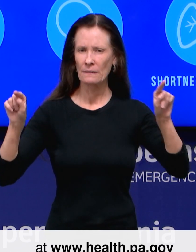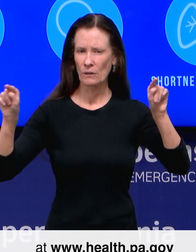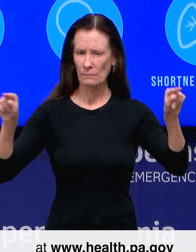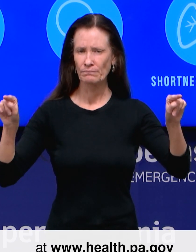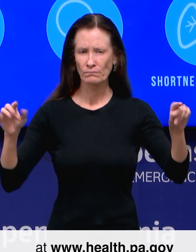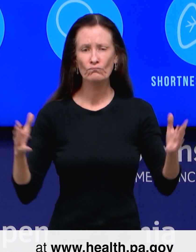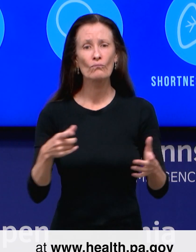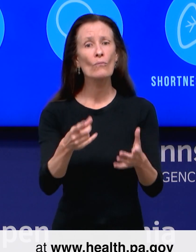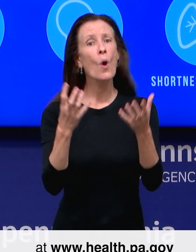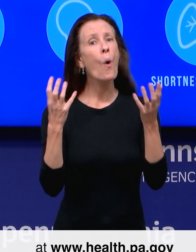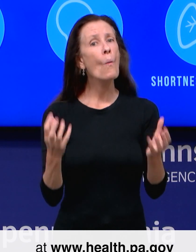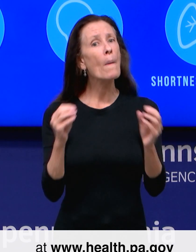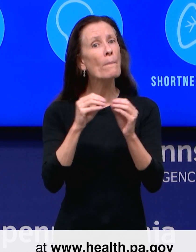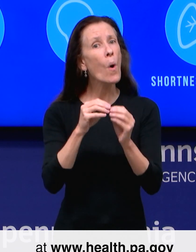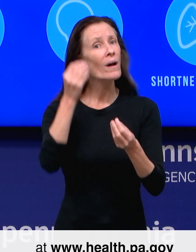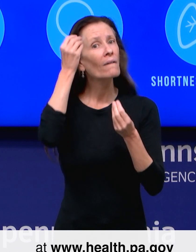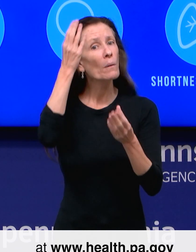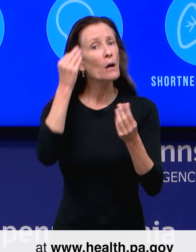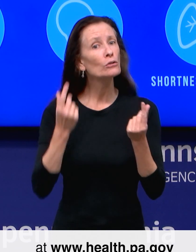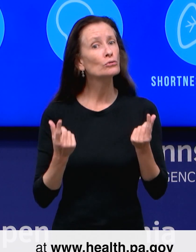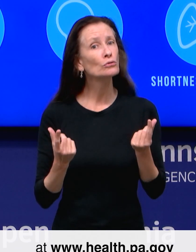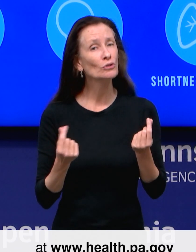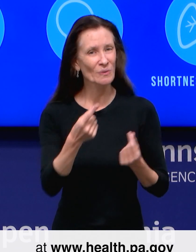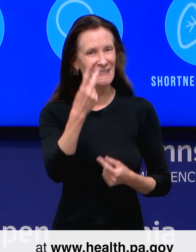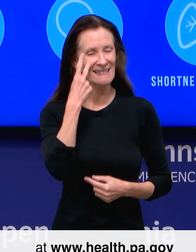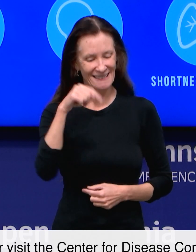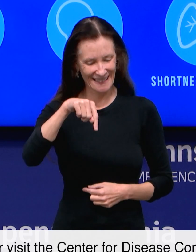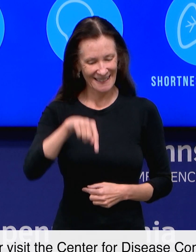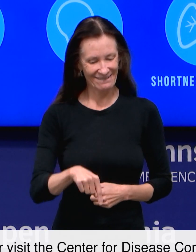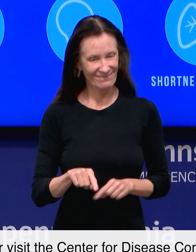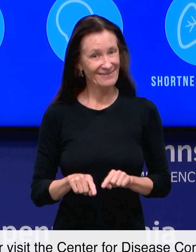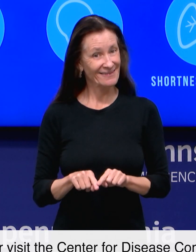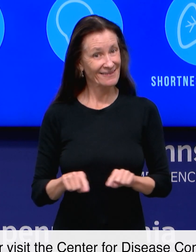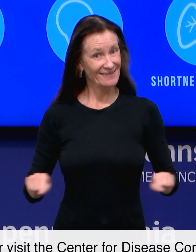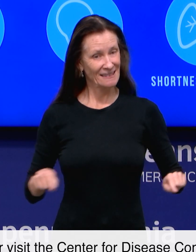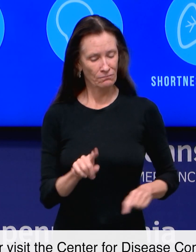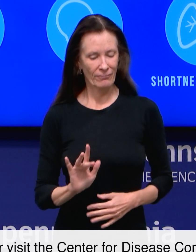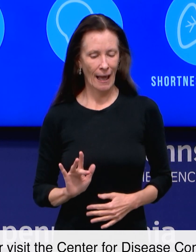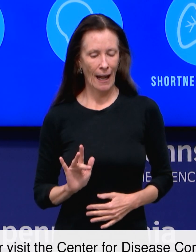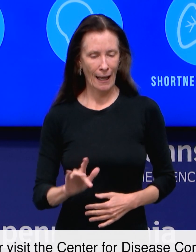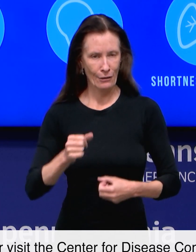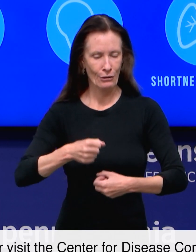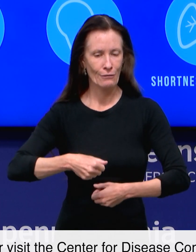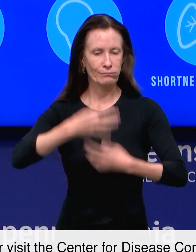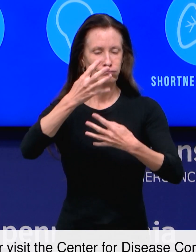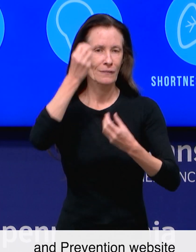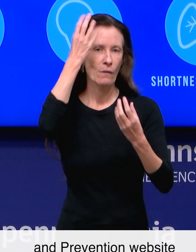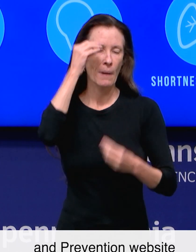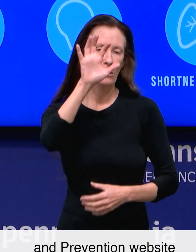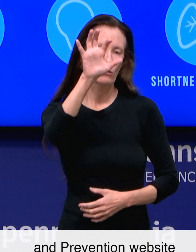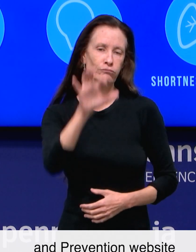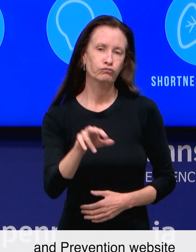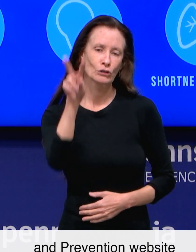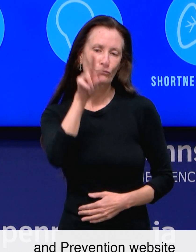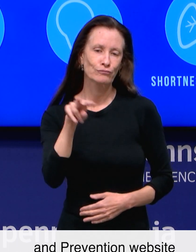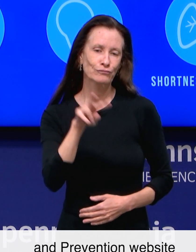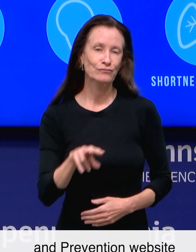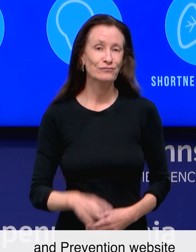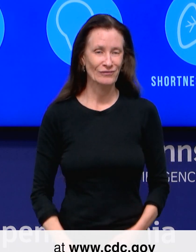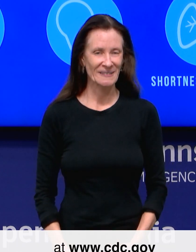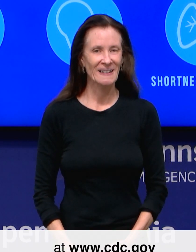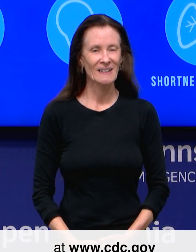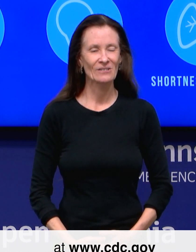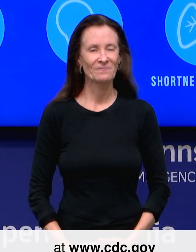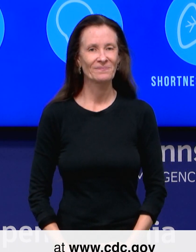.health.pa.gov or visit the Centers for Disease Control and Prevention website